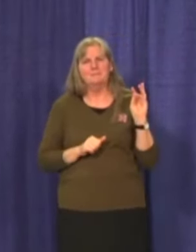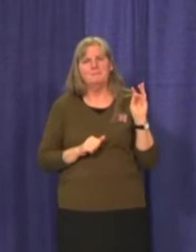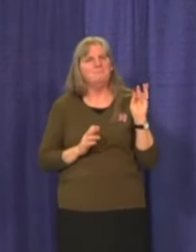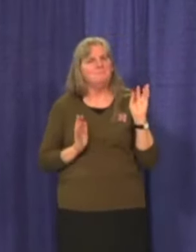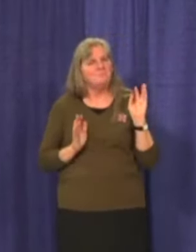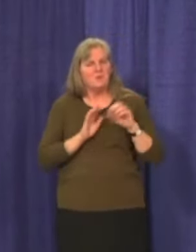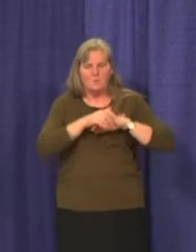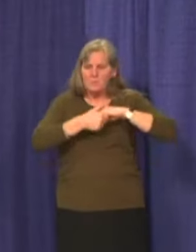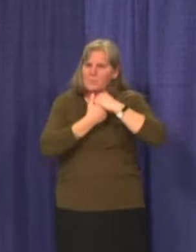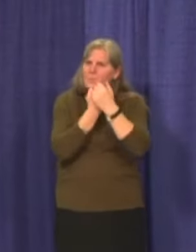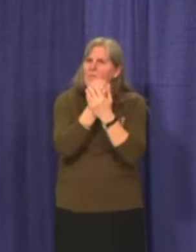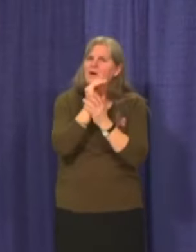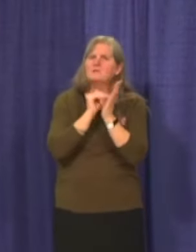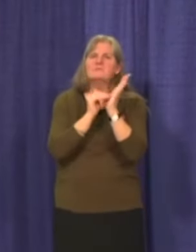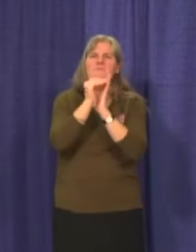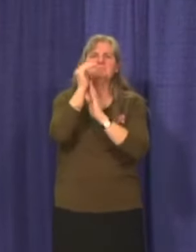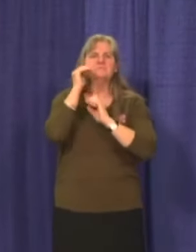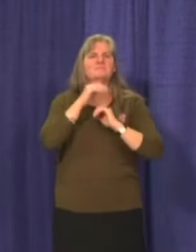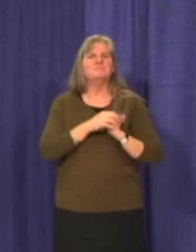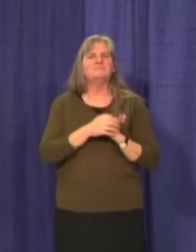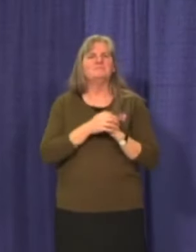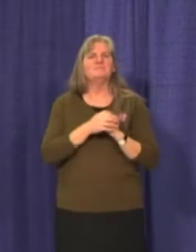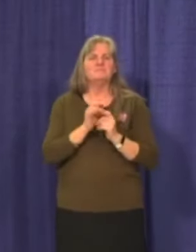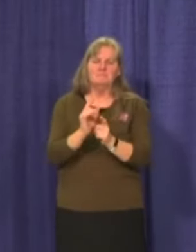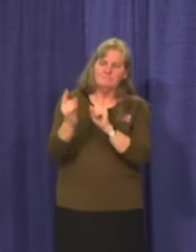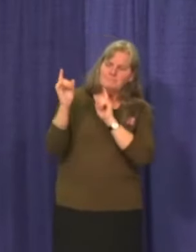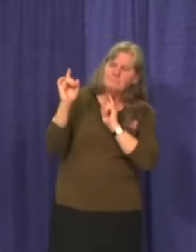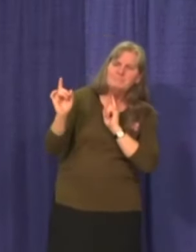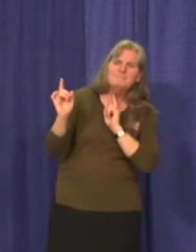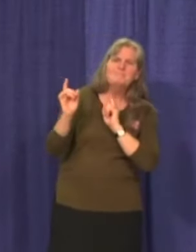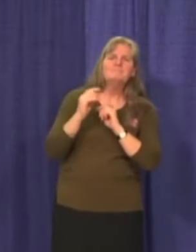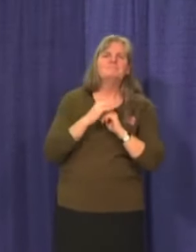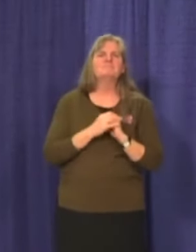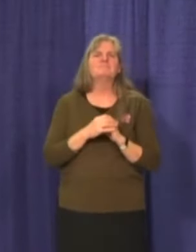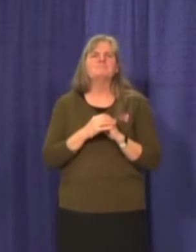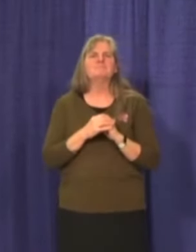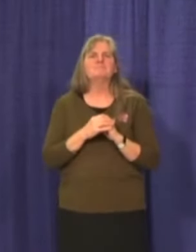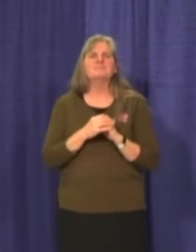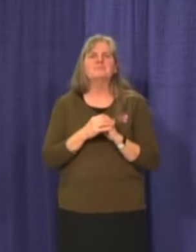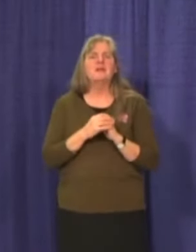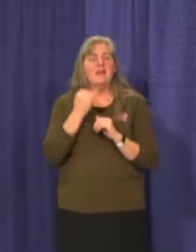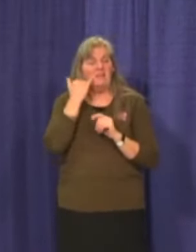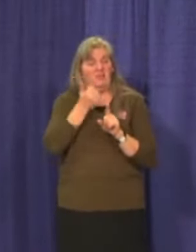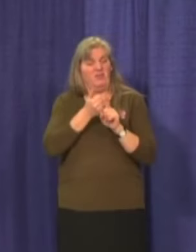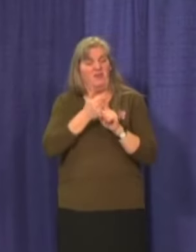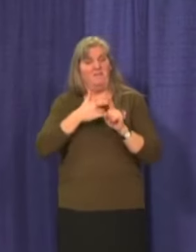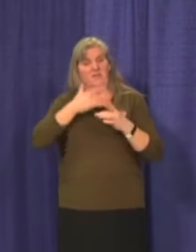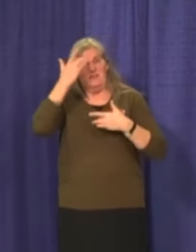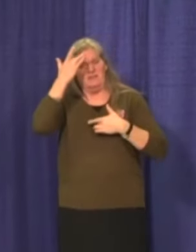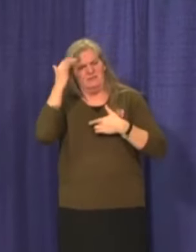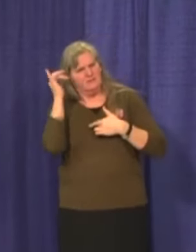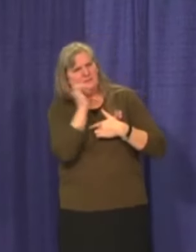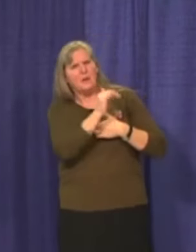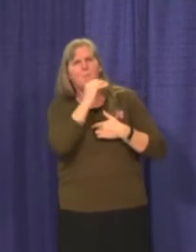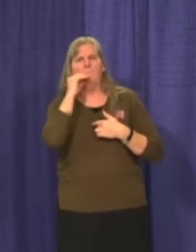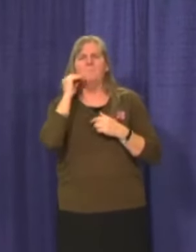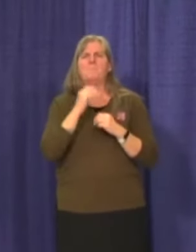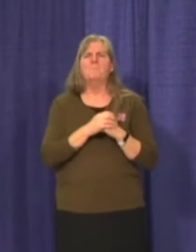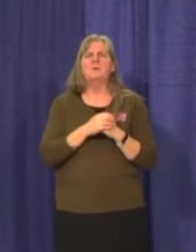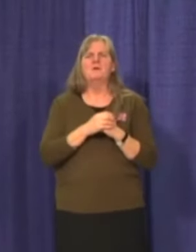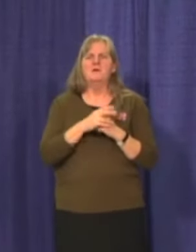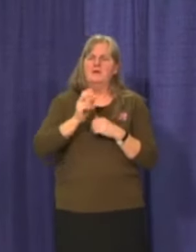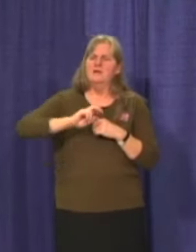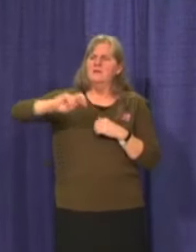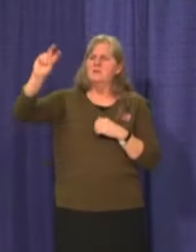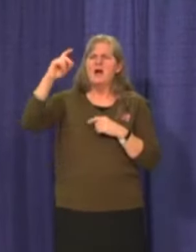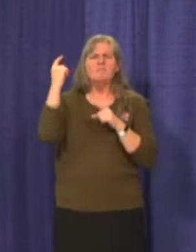Wash your hands often maintain physical distancing stay at home if you're feeling sick travel